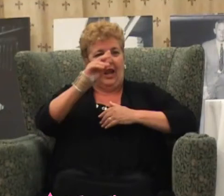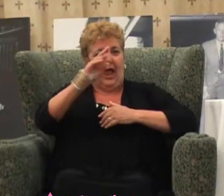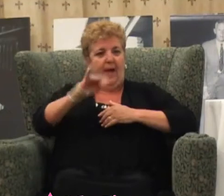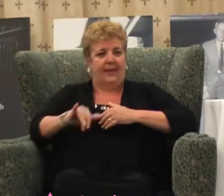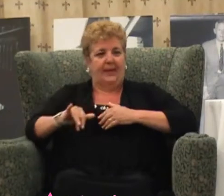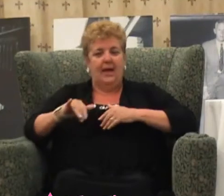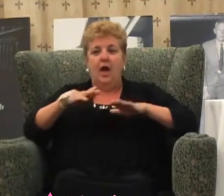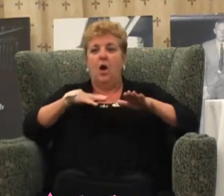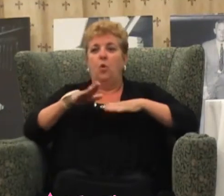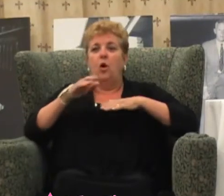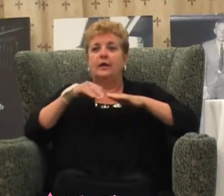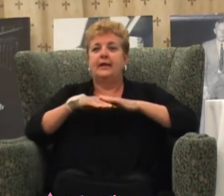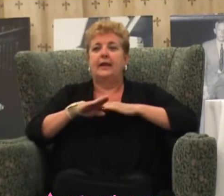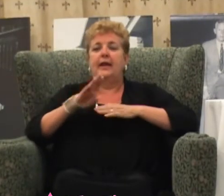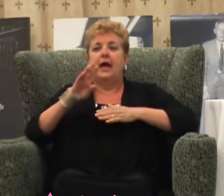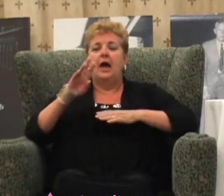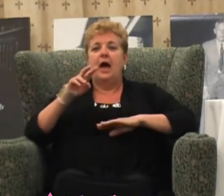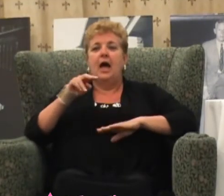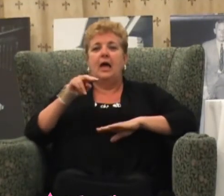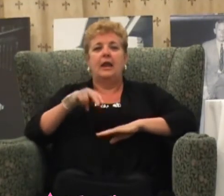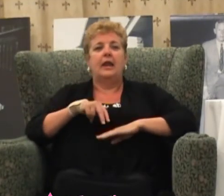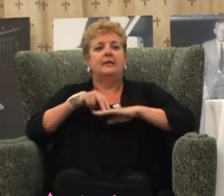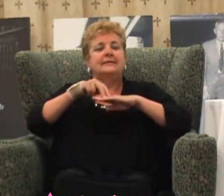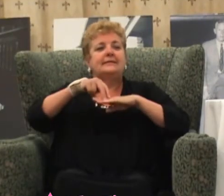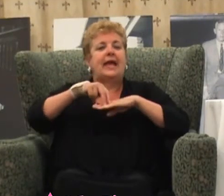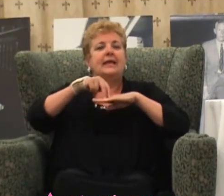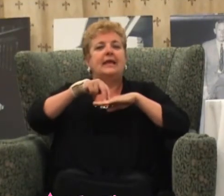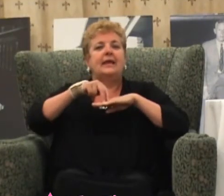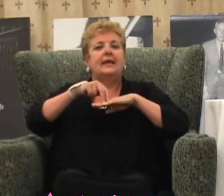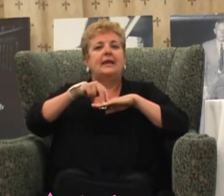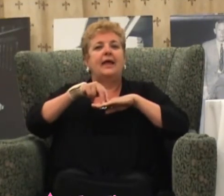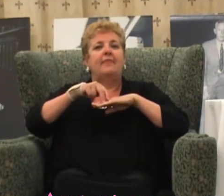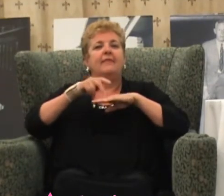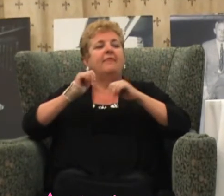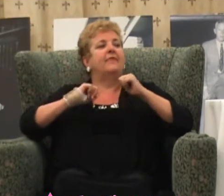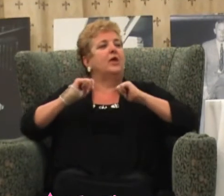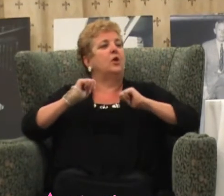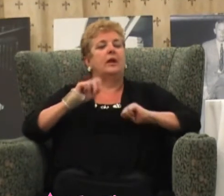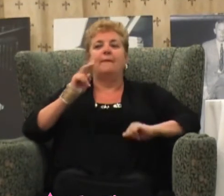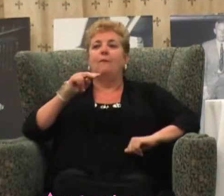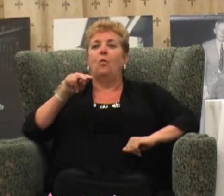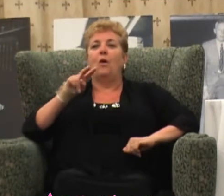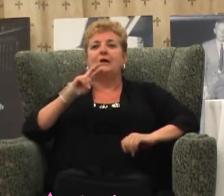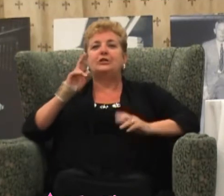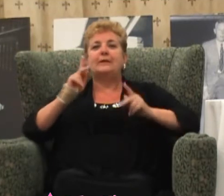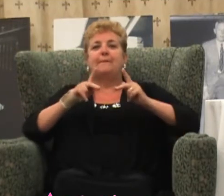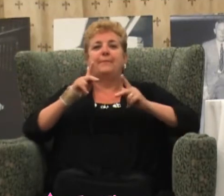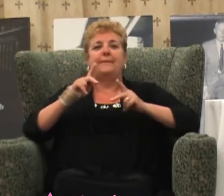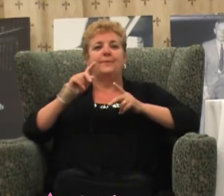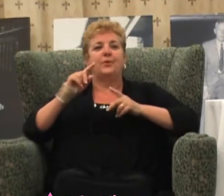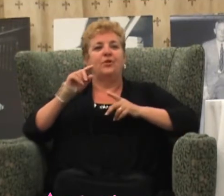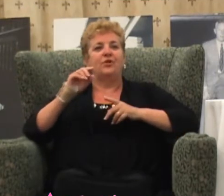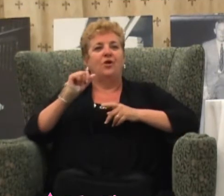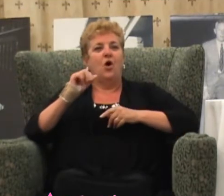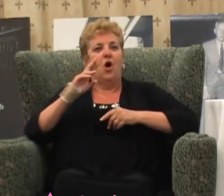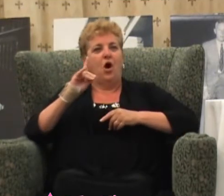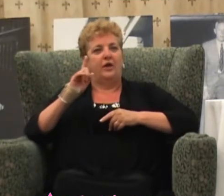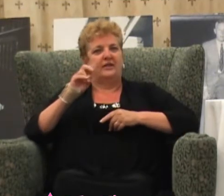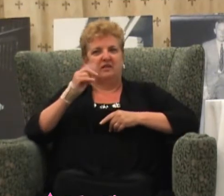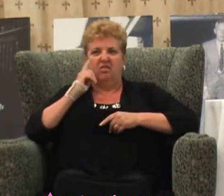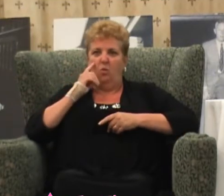I walked in, I'm standing at the top of the theater, and I'm watching these people audition. I'm thinking, man, these hippies can sing and dance. I almost forgot